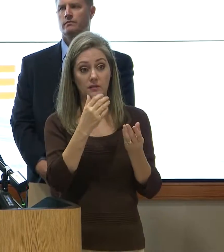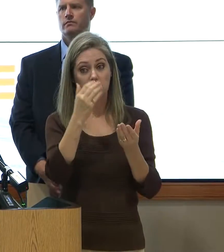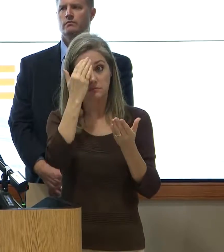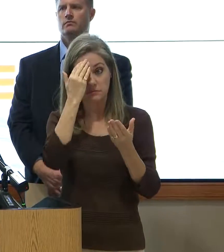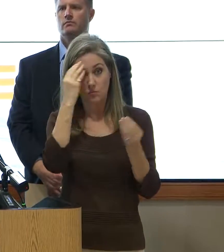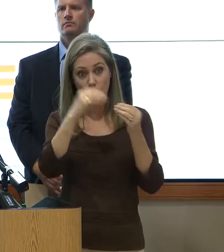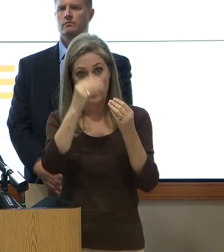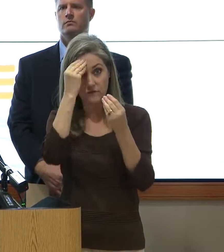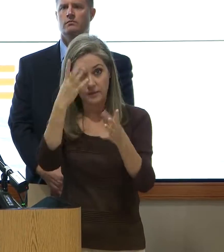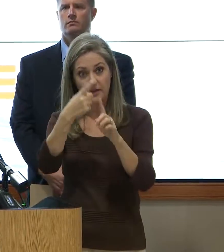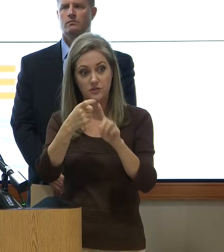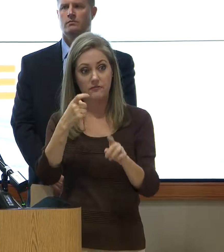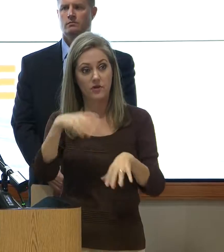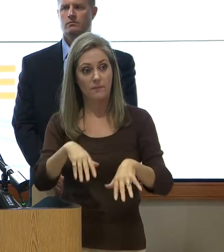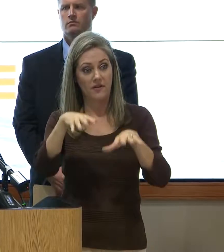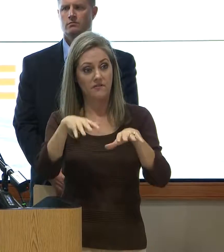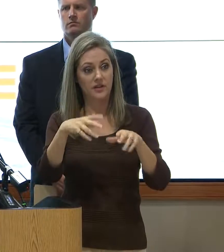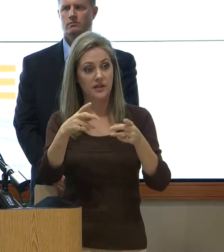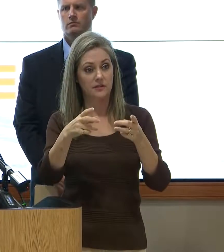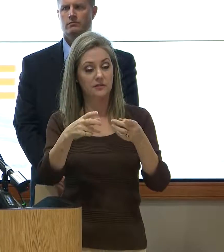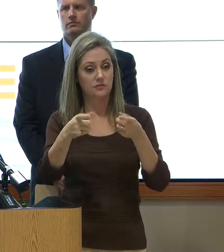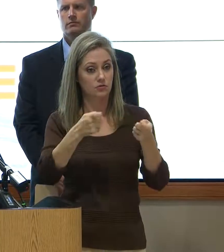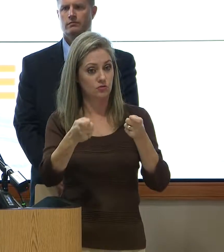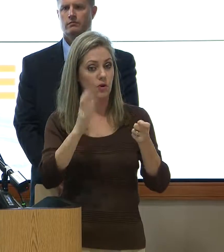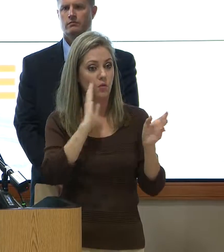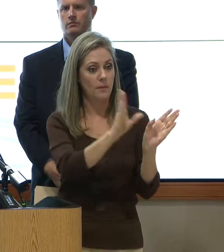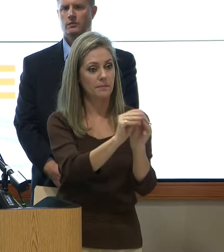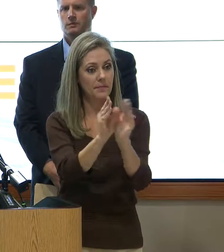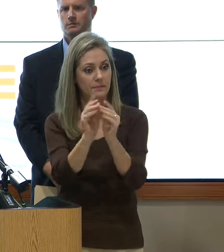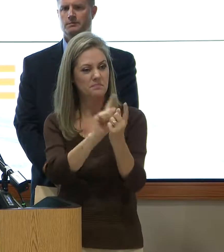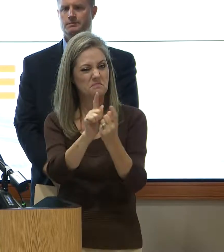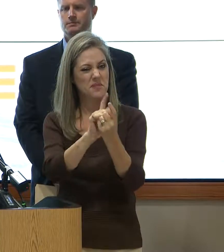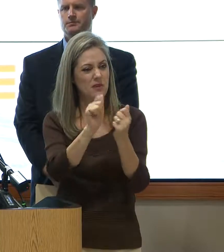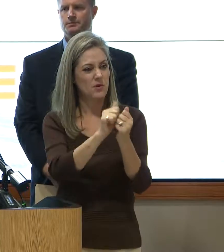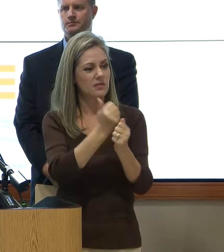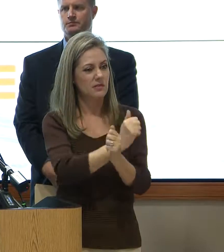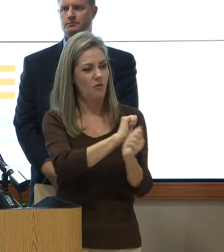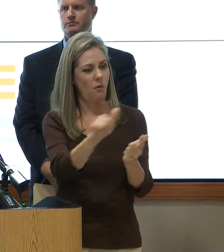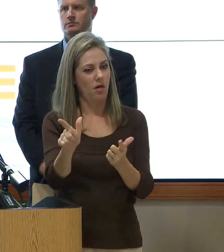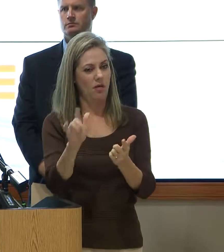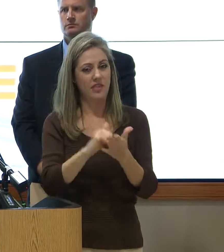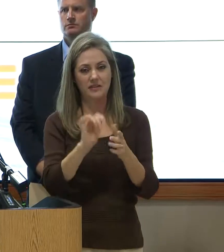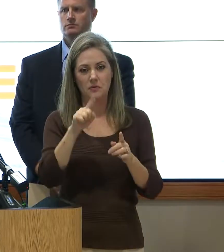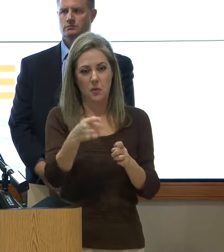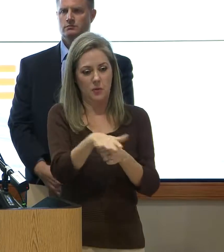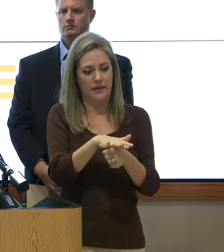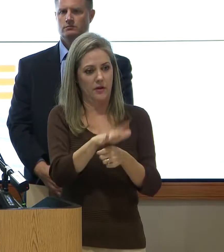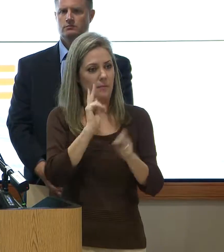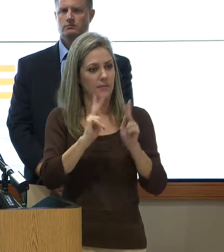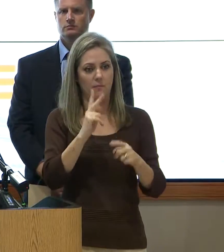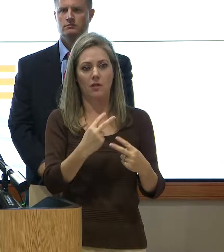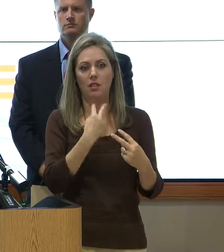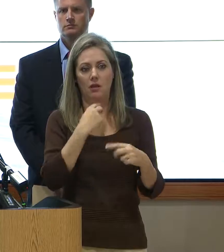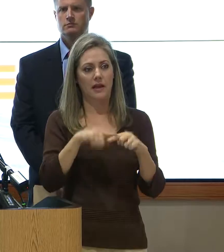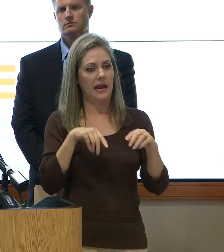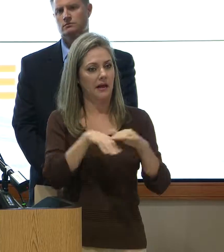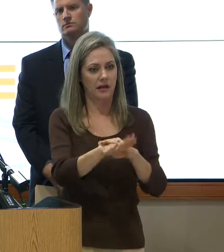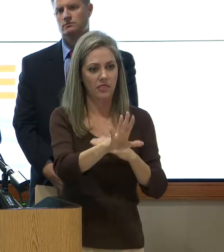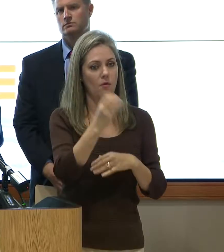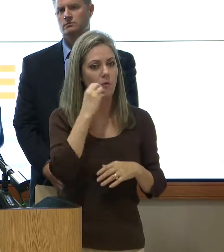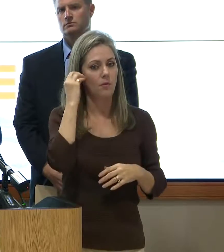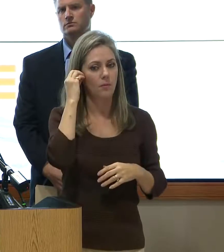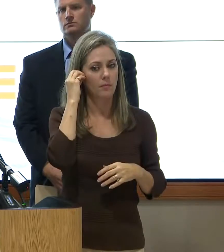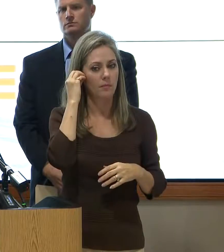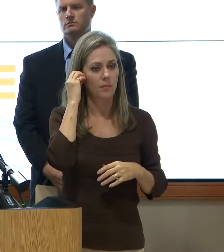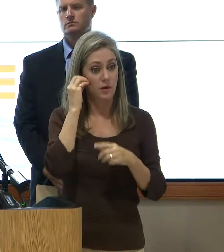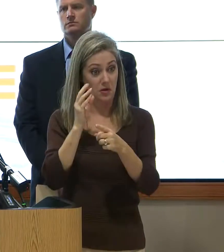buyouts from the federal government, flood control will be conducting meetings with everybody. This was the only area that people couldn't get to their houses. Are you guys going to